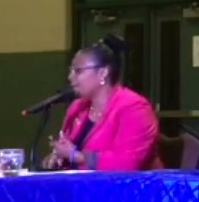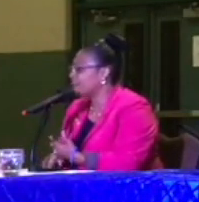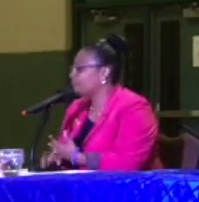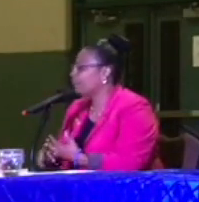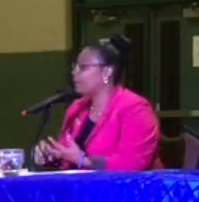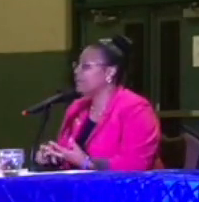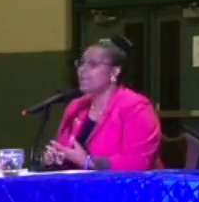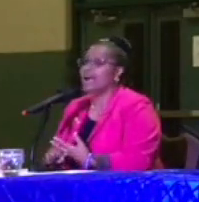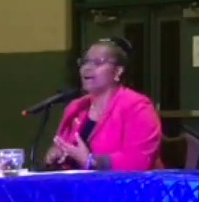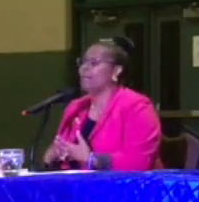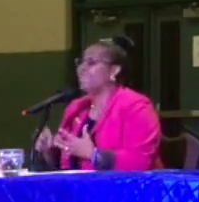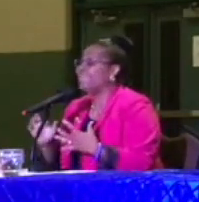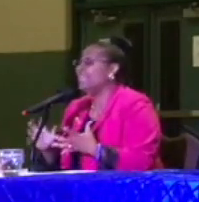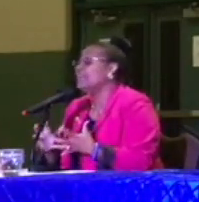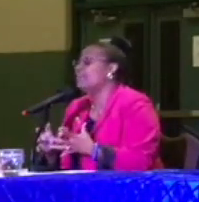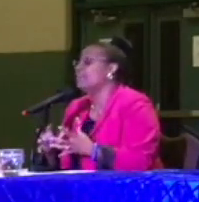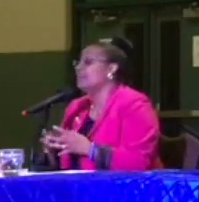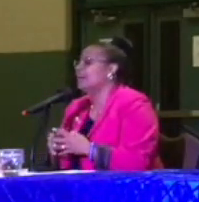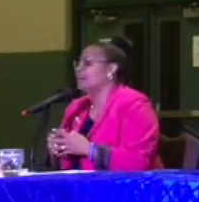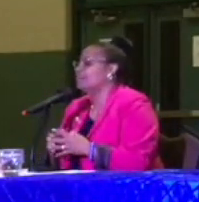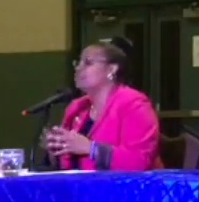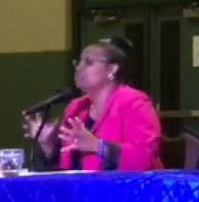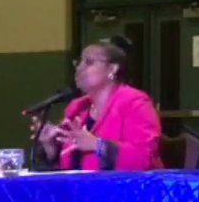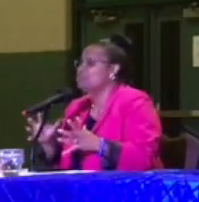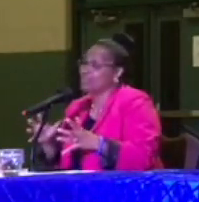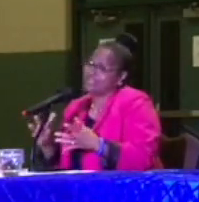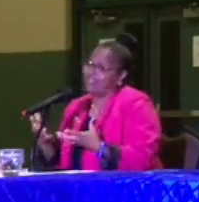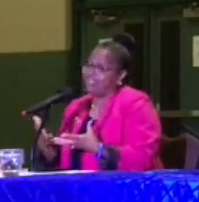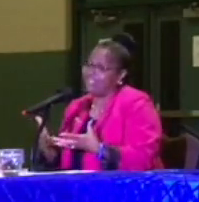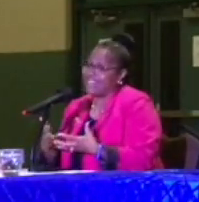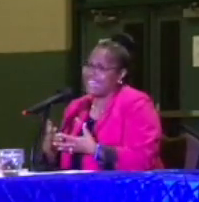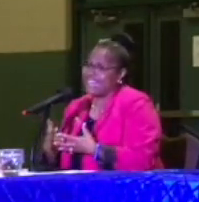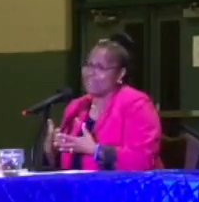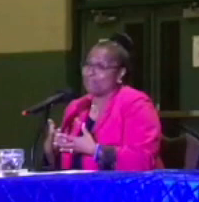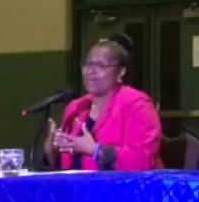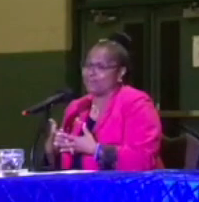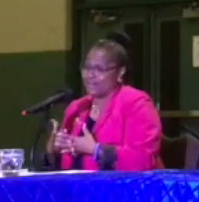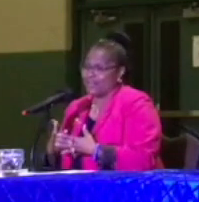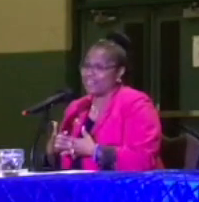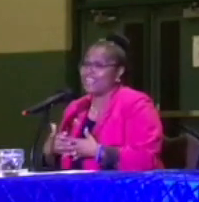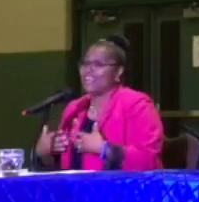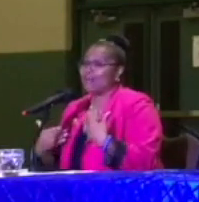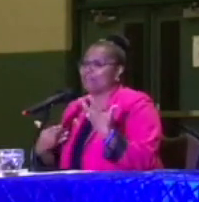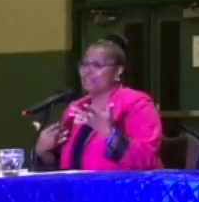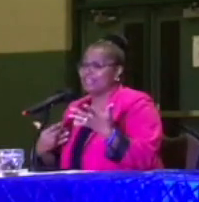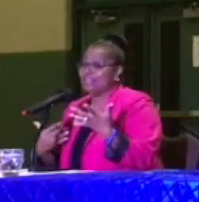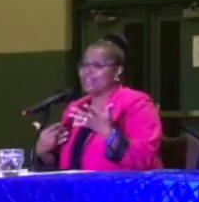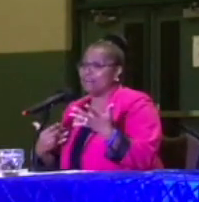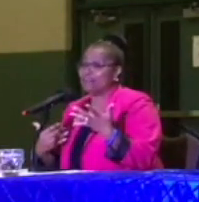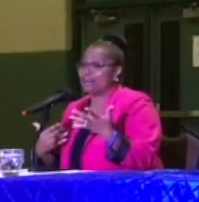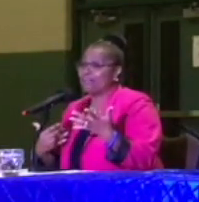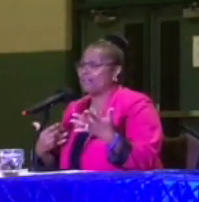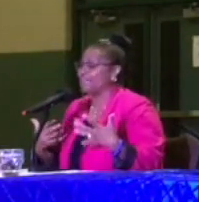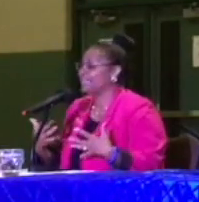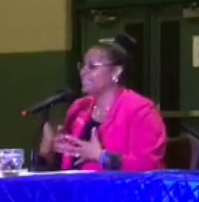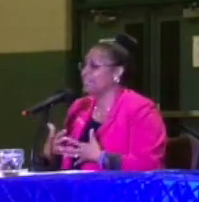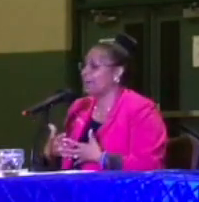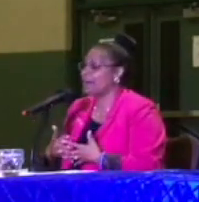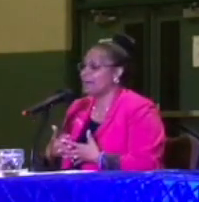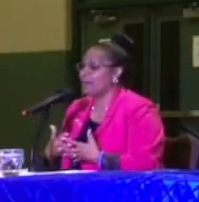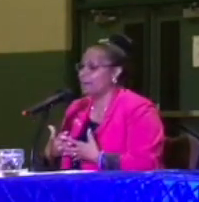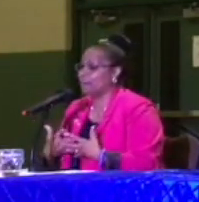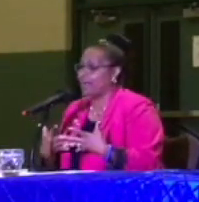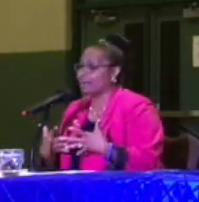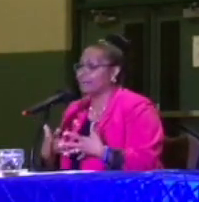called by somebody? And if dues are a barrier, I'm really grateful in